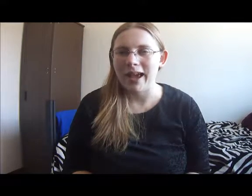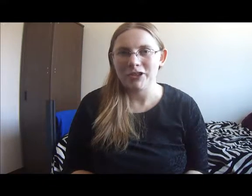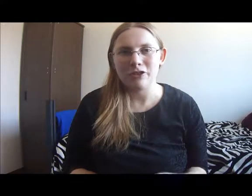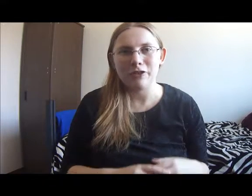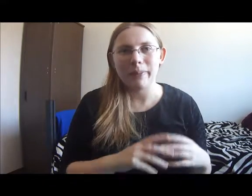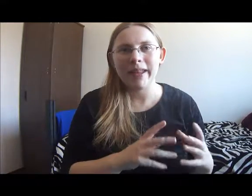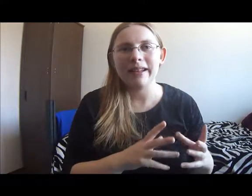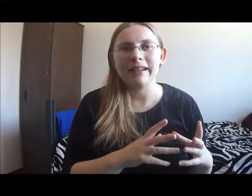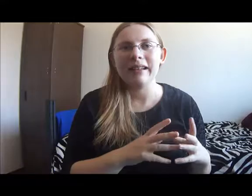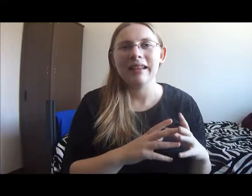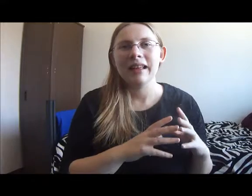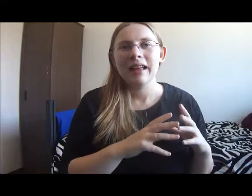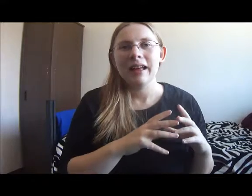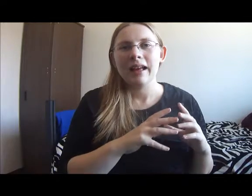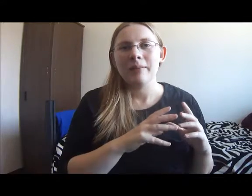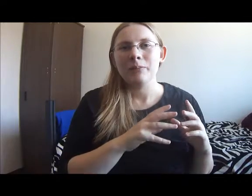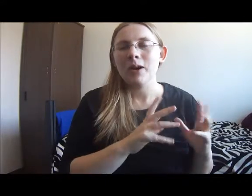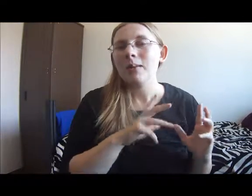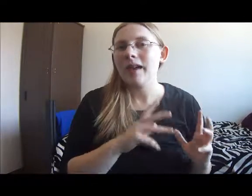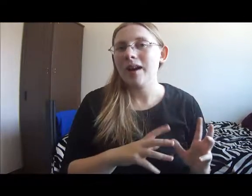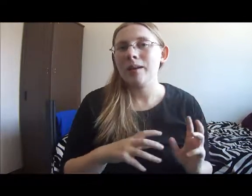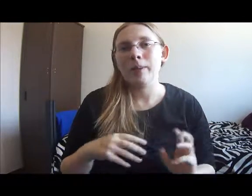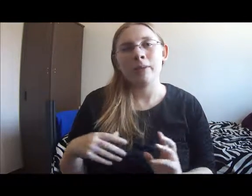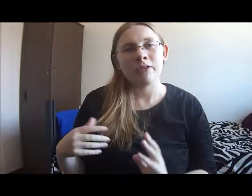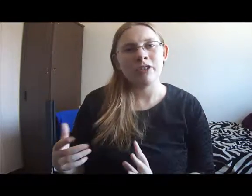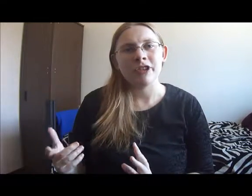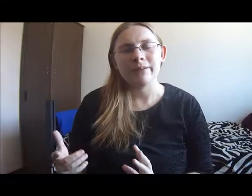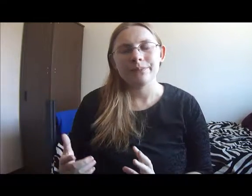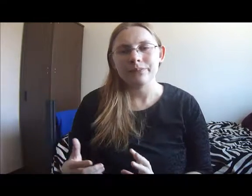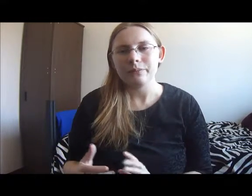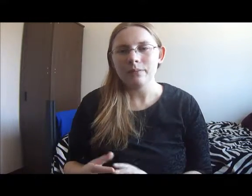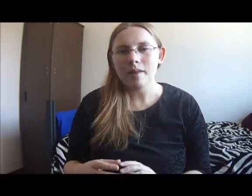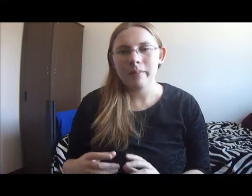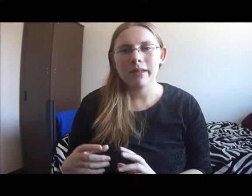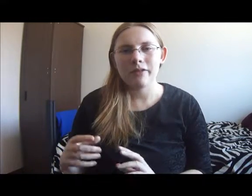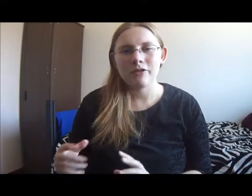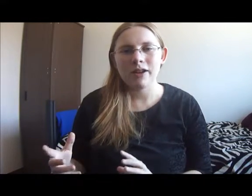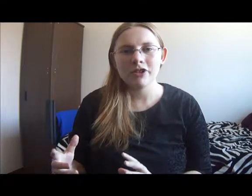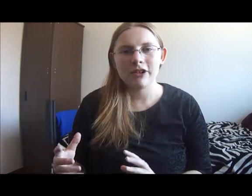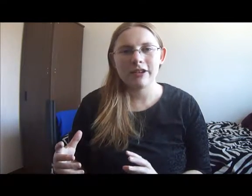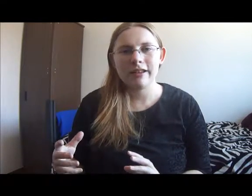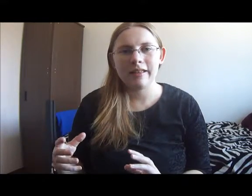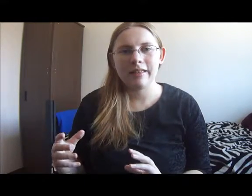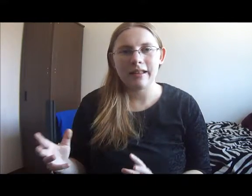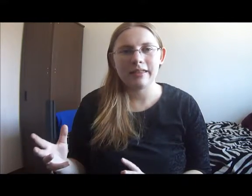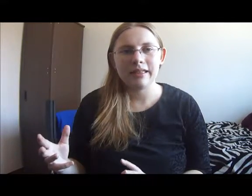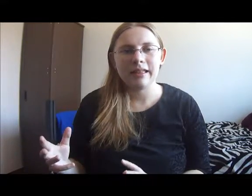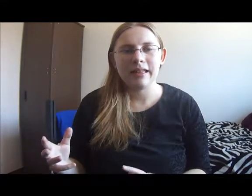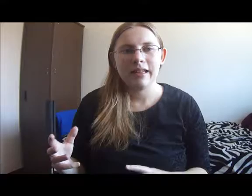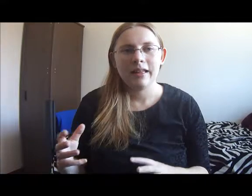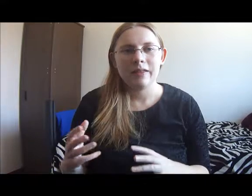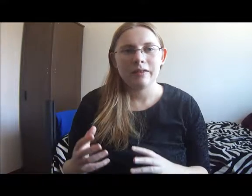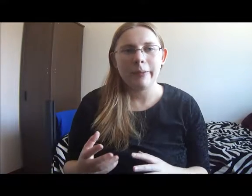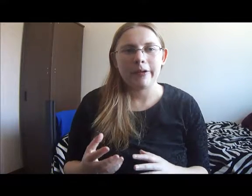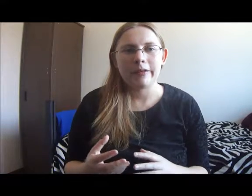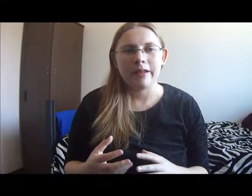actually repeated, not with Harry, but with Crutcher. Because Crutcher is suddenly this person